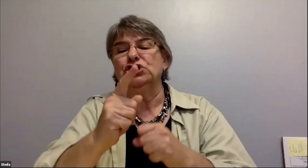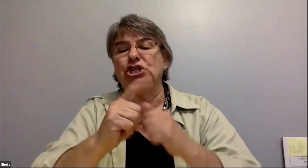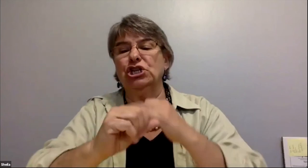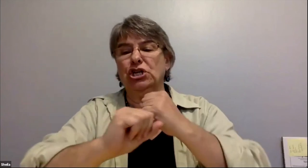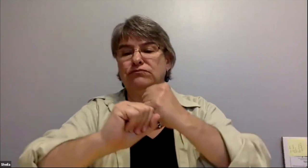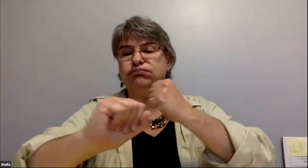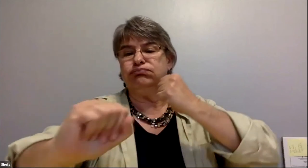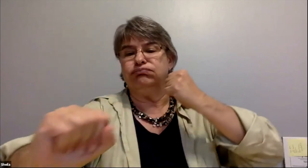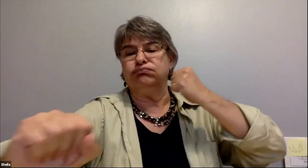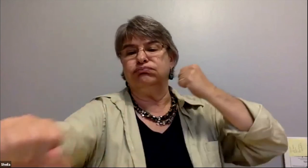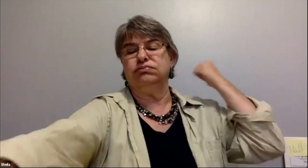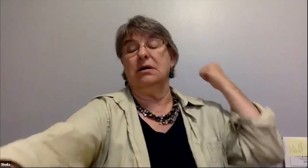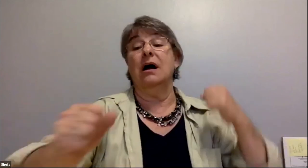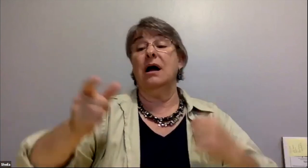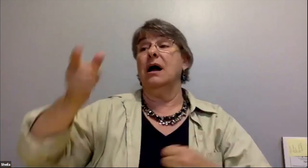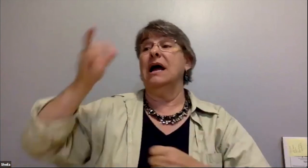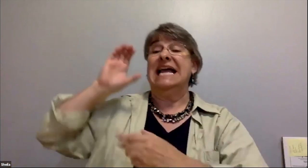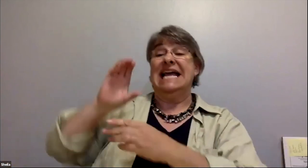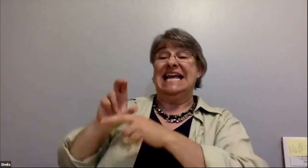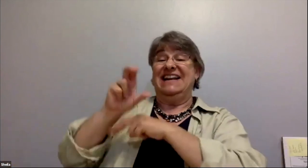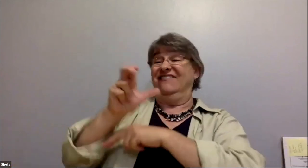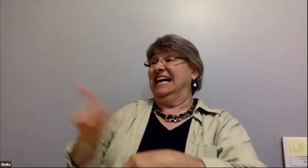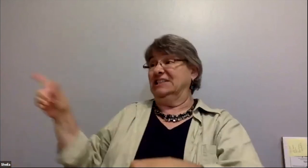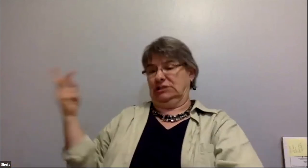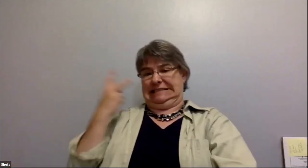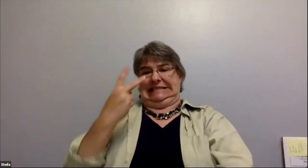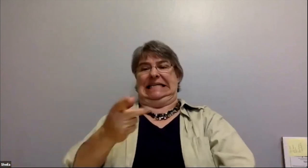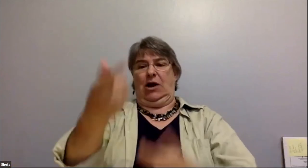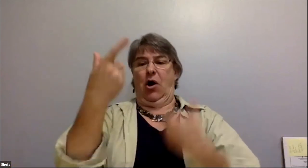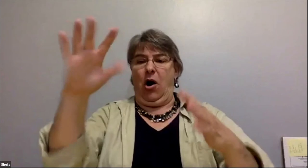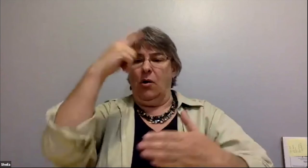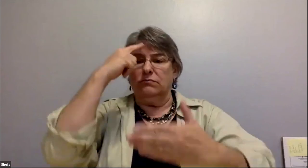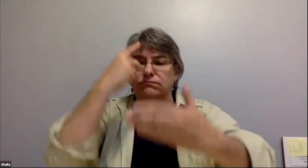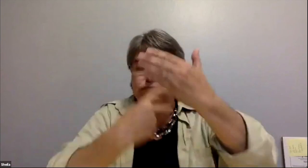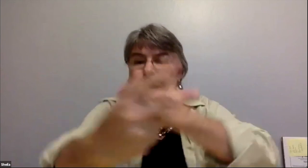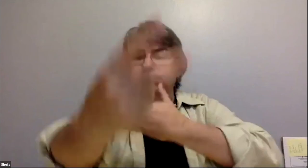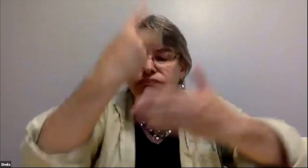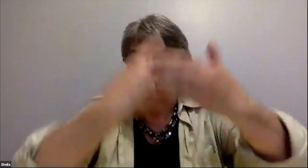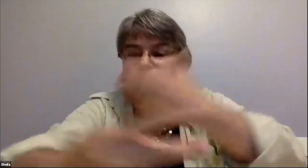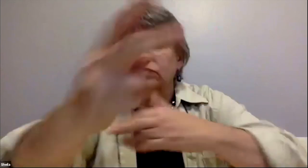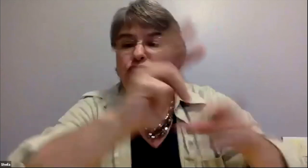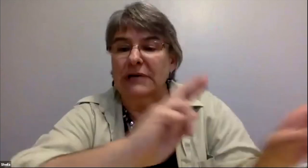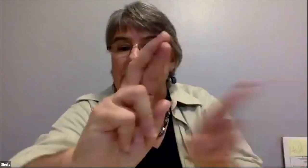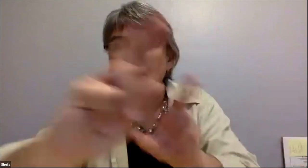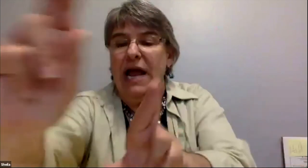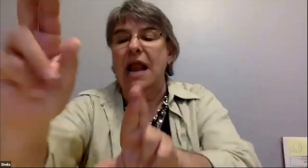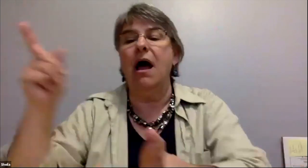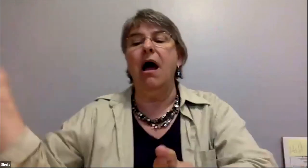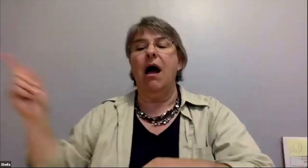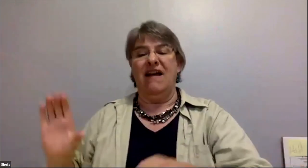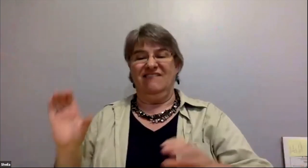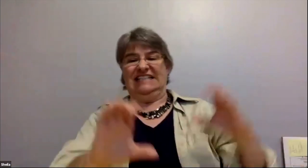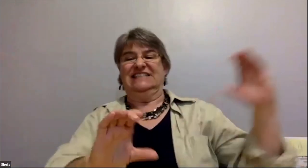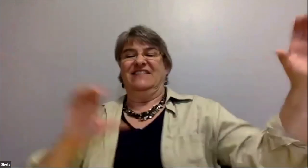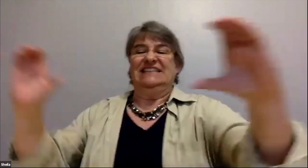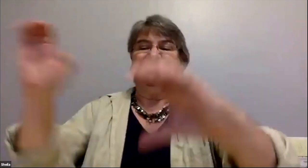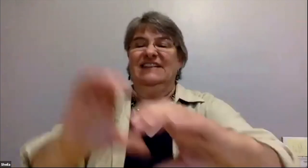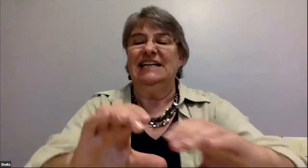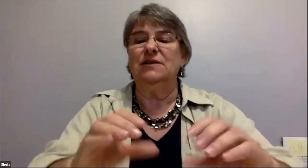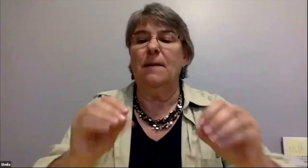investors will not hesitate and and investing in or people will not hesitate coming from different parts of the world to visit